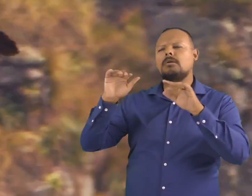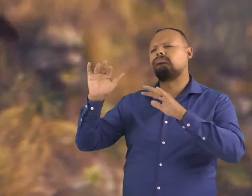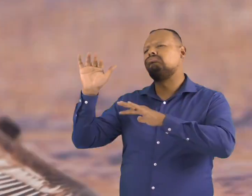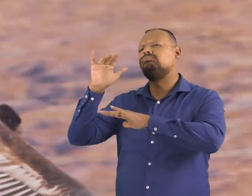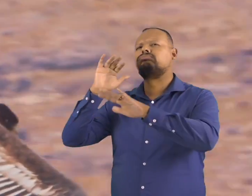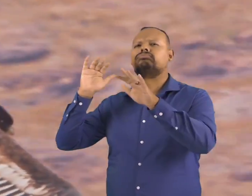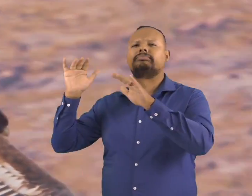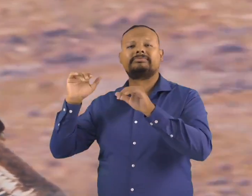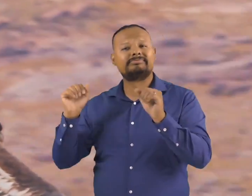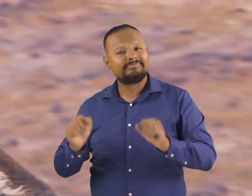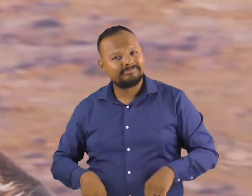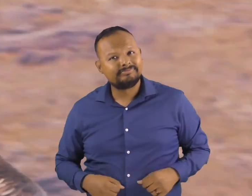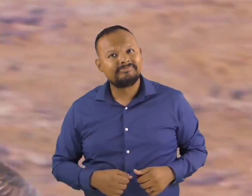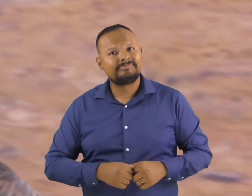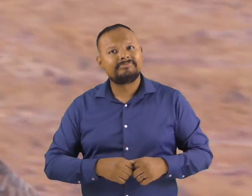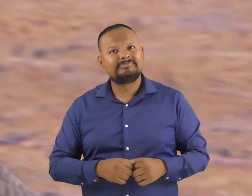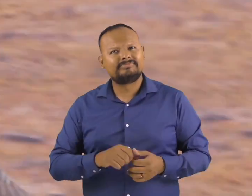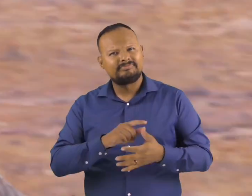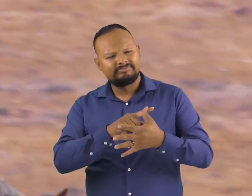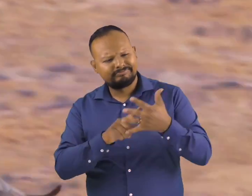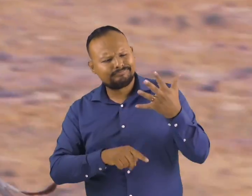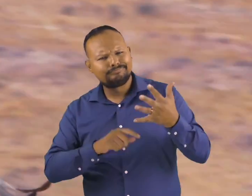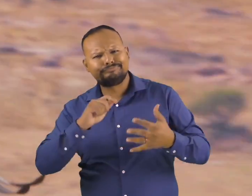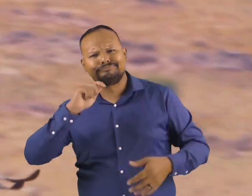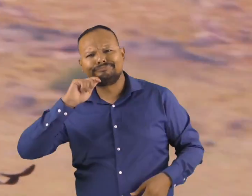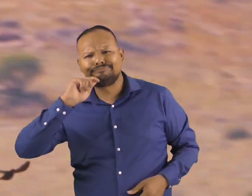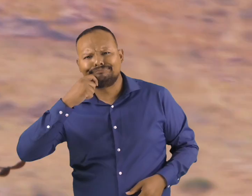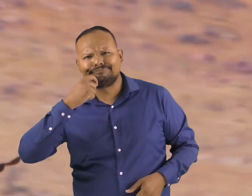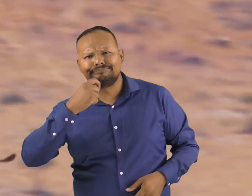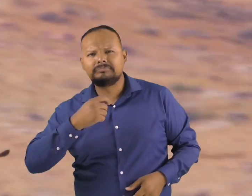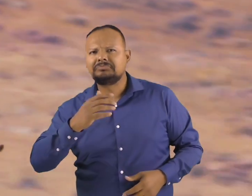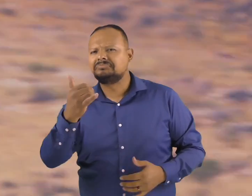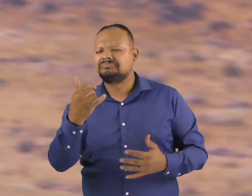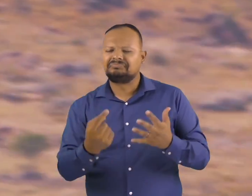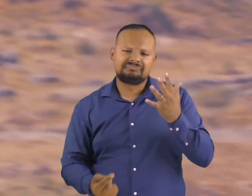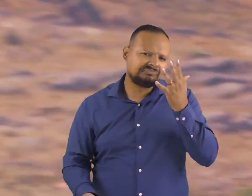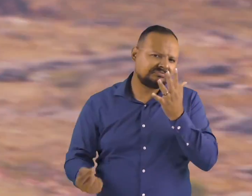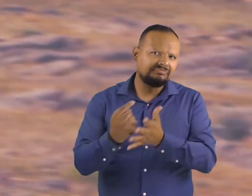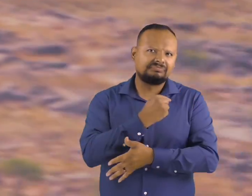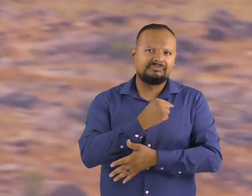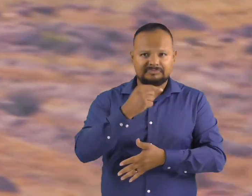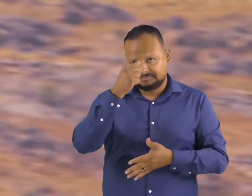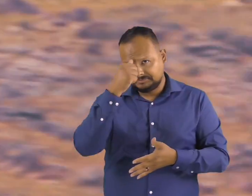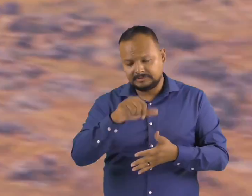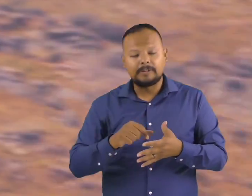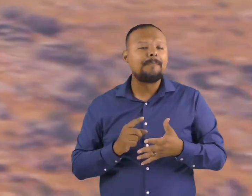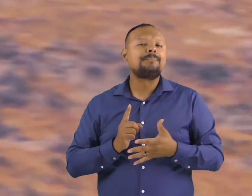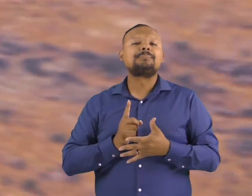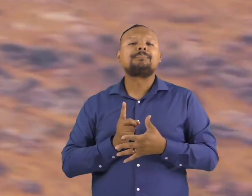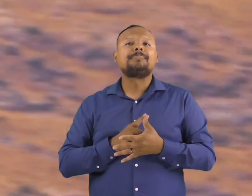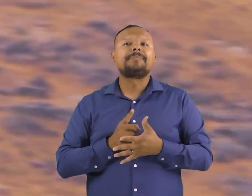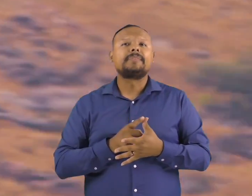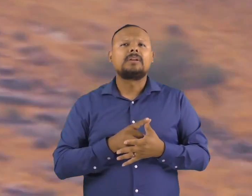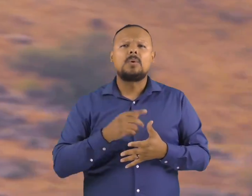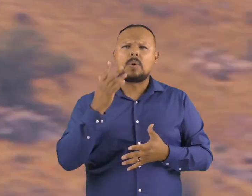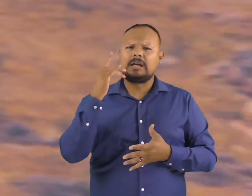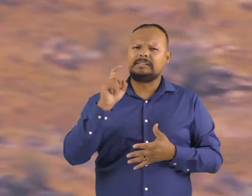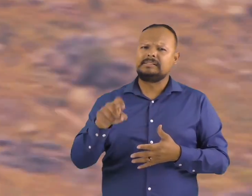Talk about some cool facts about condors. Let's review to see what you remember. Why does the condor need